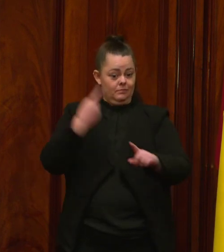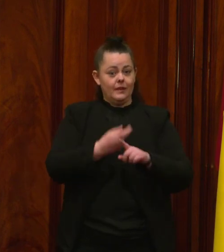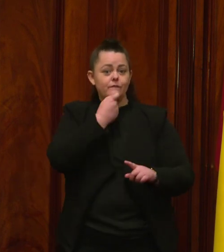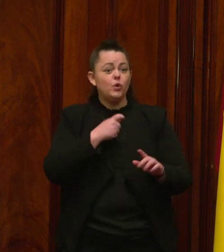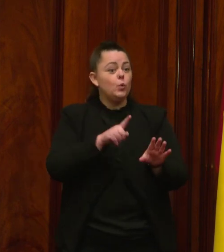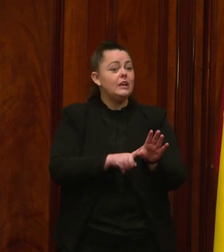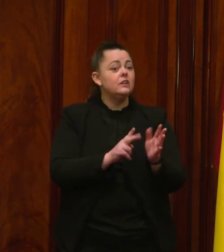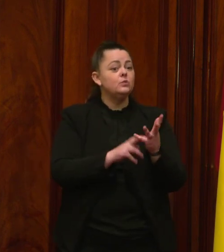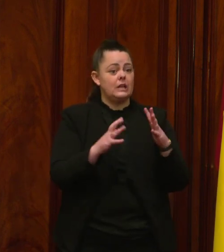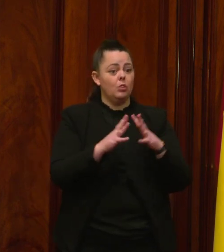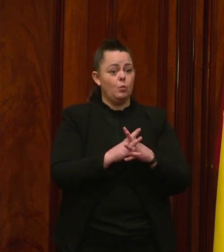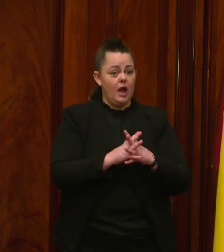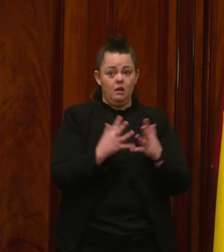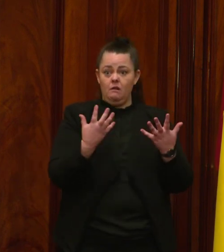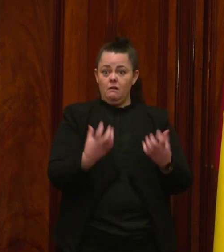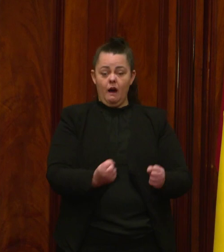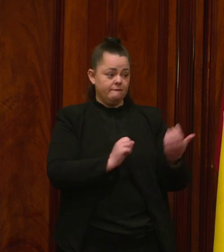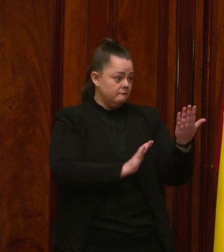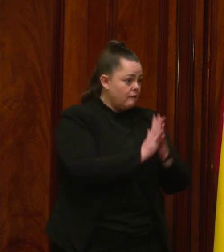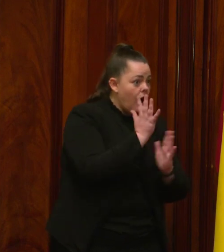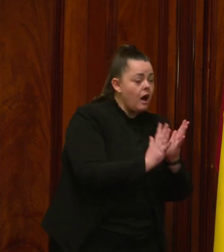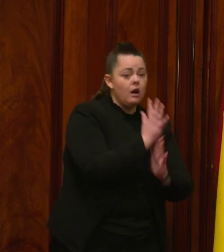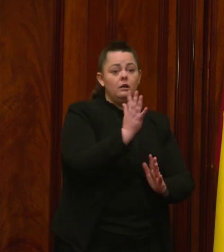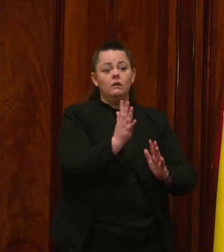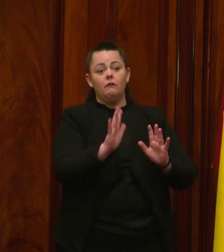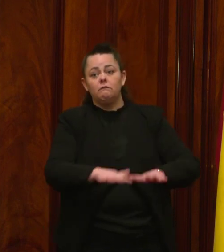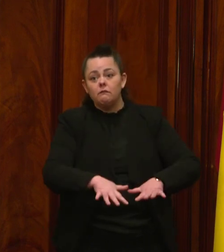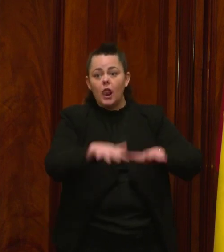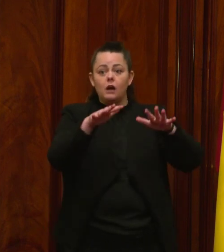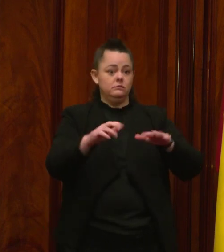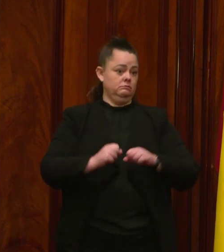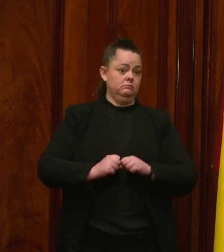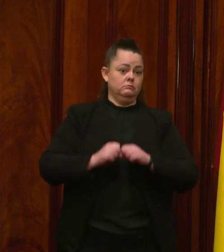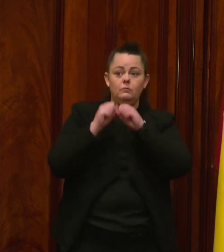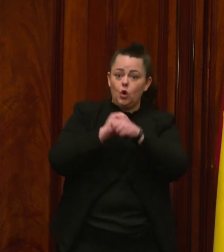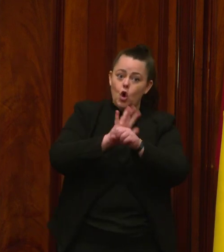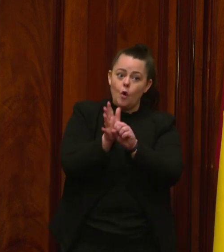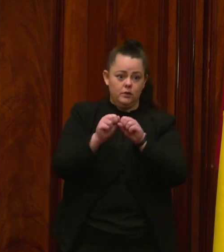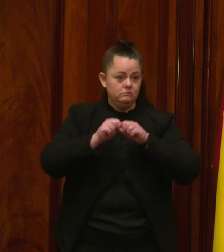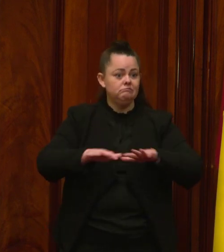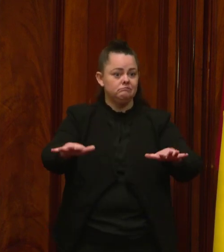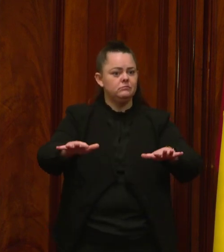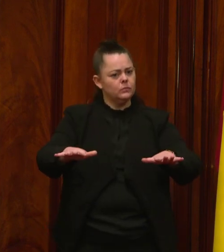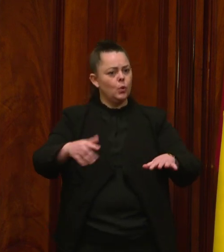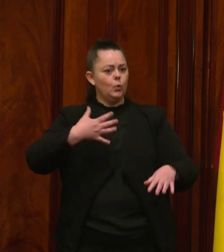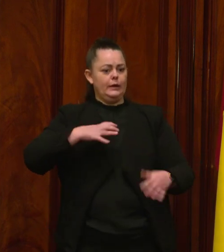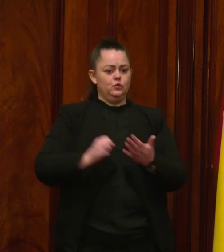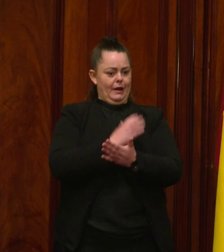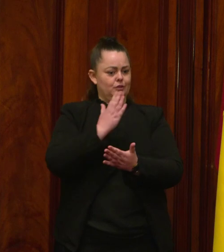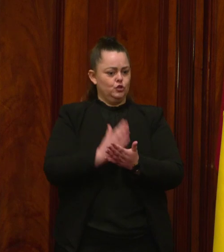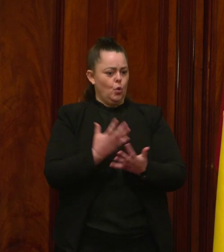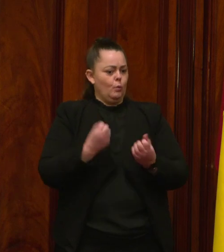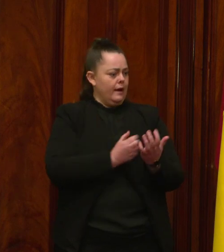The state's officers deserve our gratitude and continuing support. The government